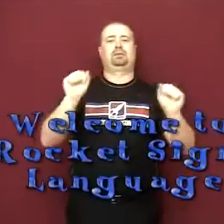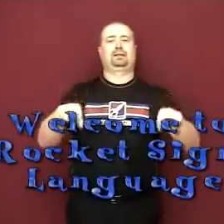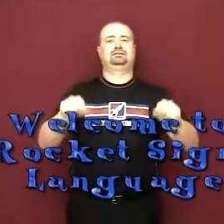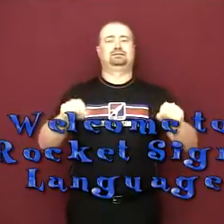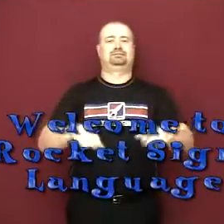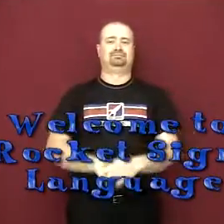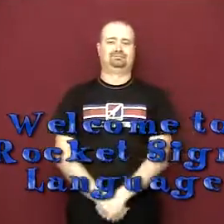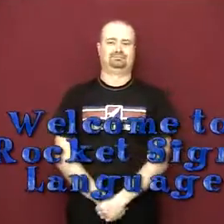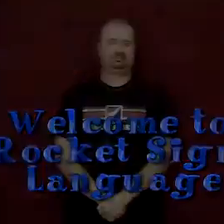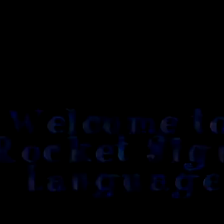We'll see you in the next time.